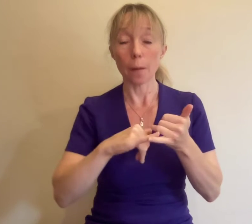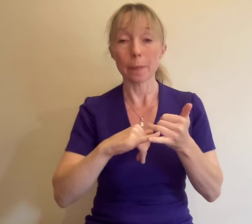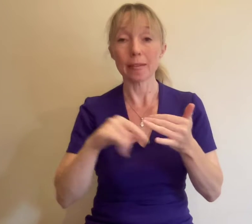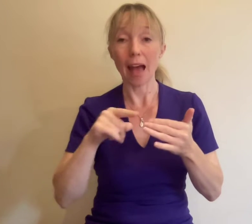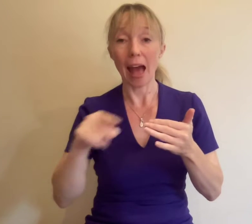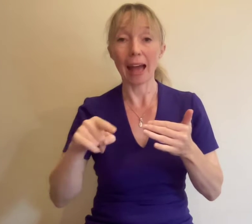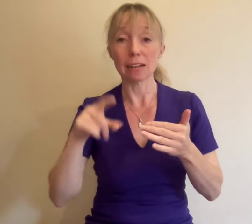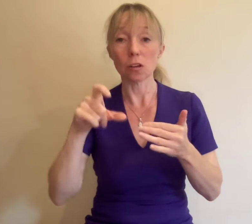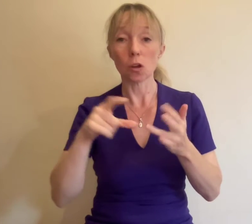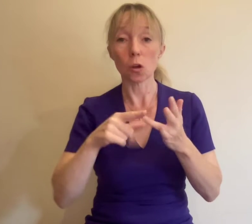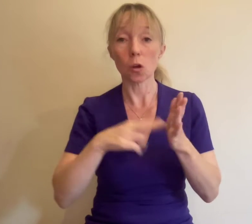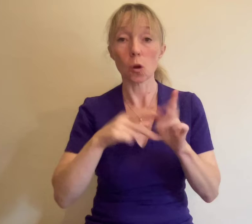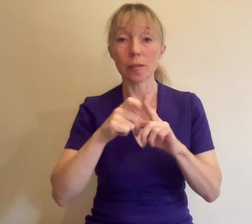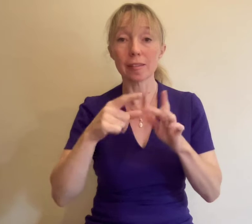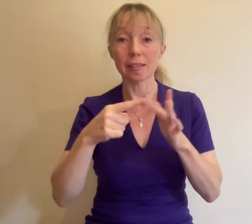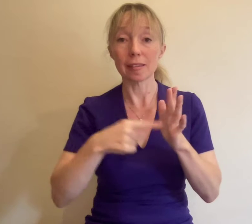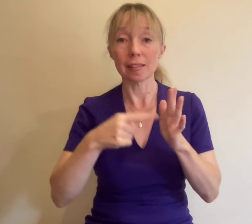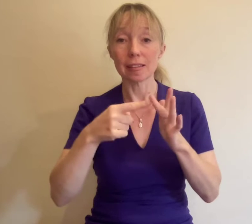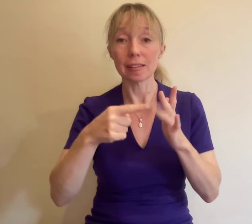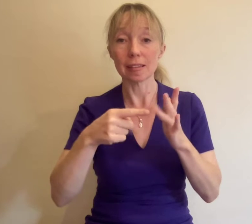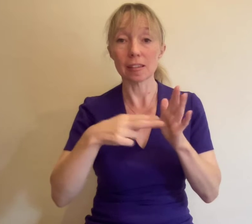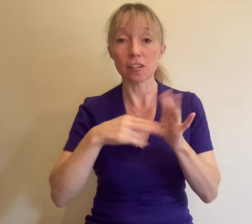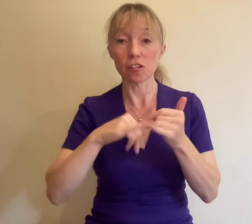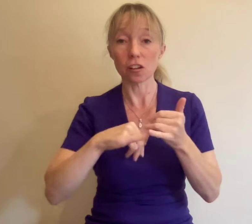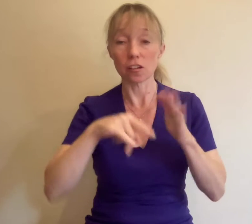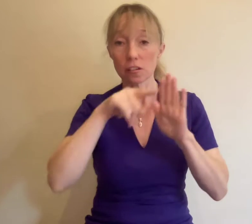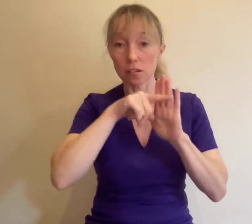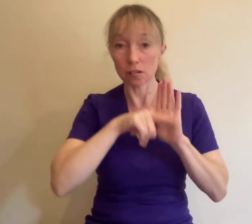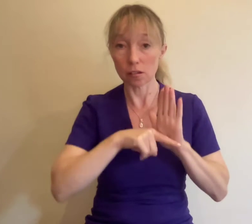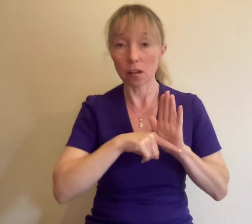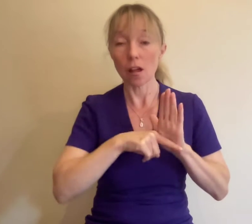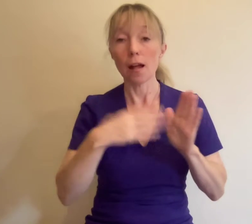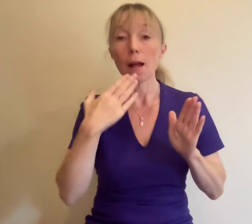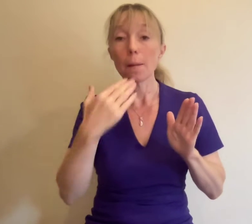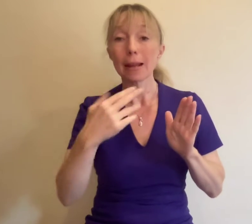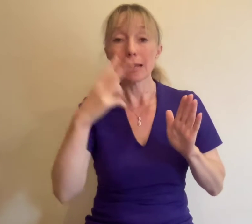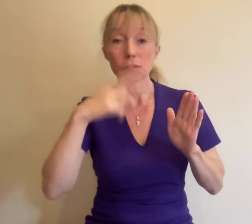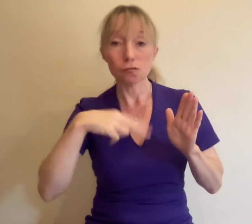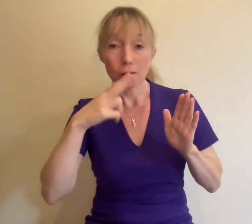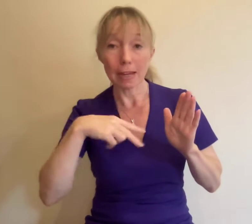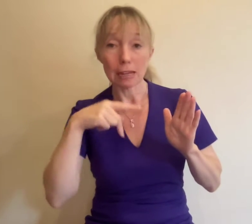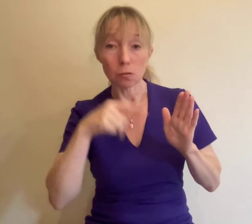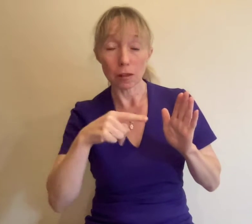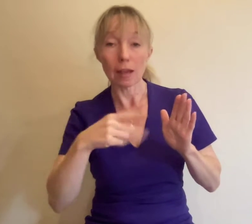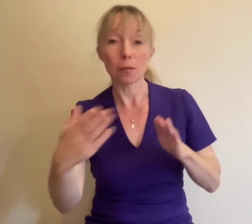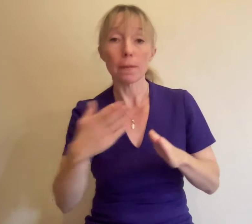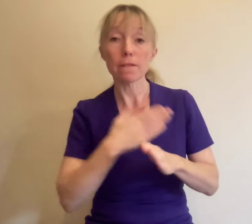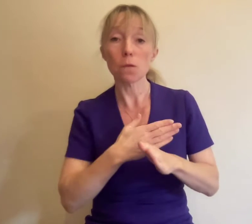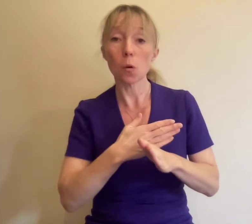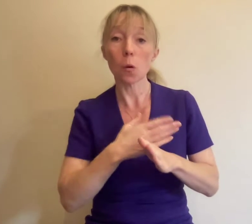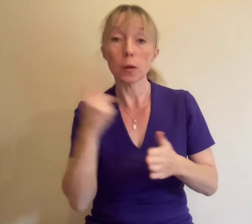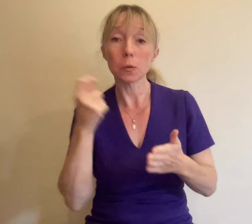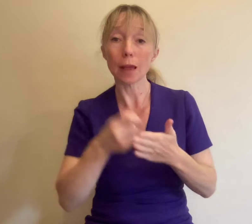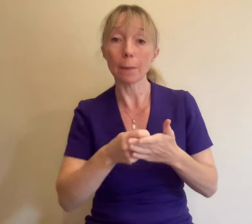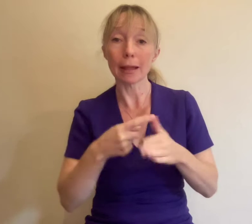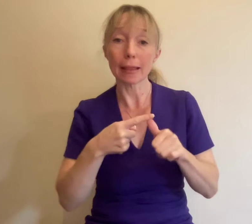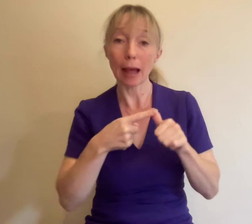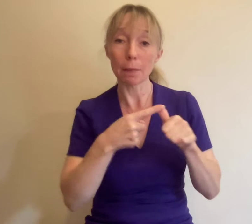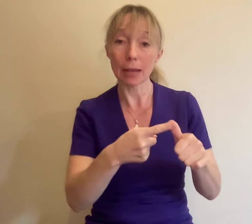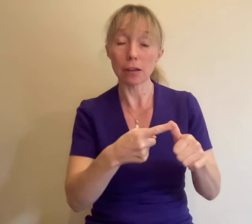Please read these terms and conditions before submitting your application. 1. The Early Career